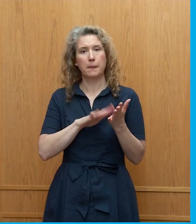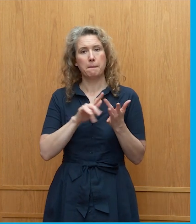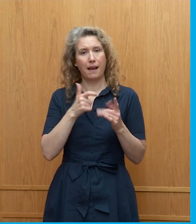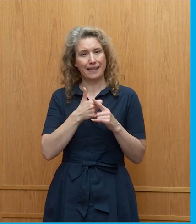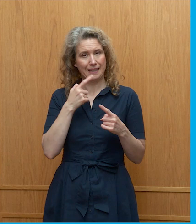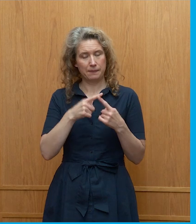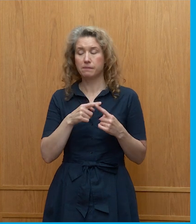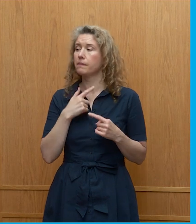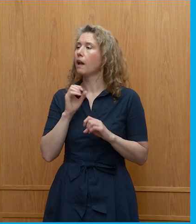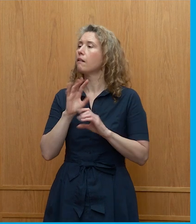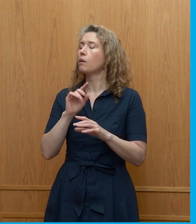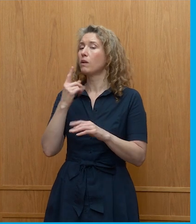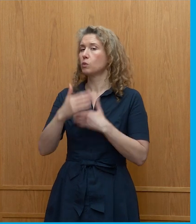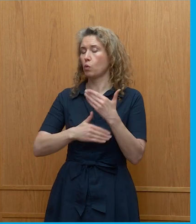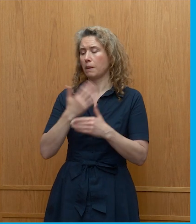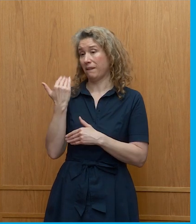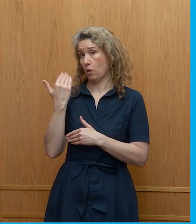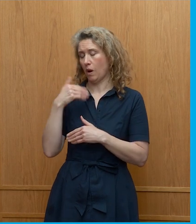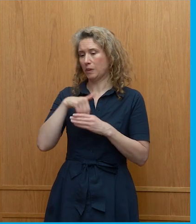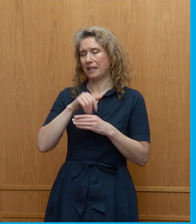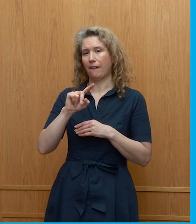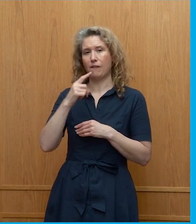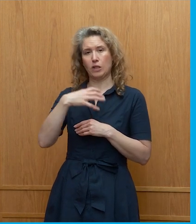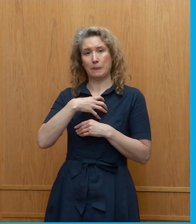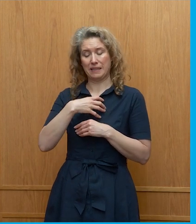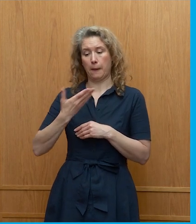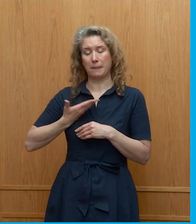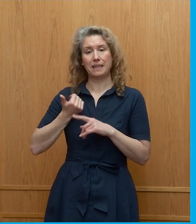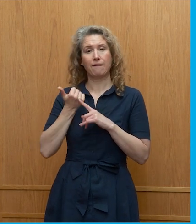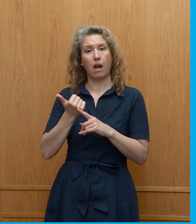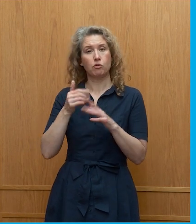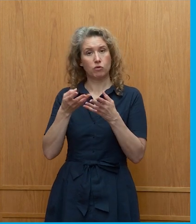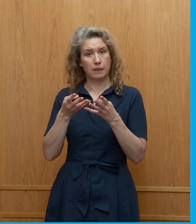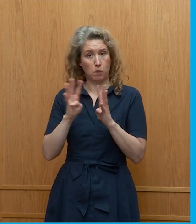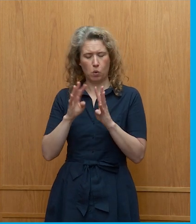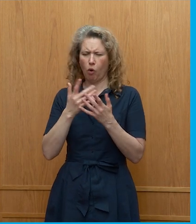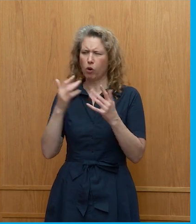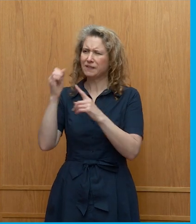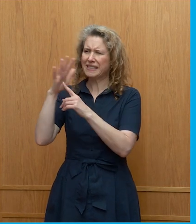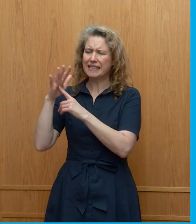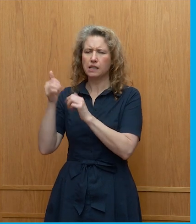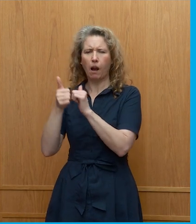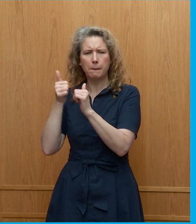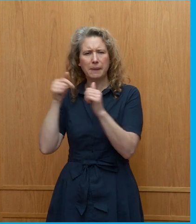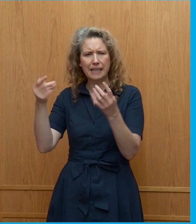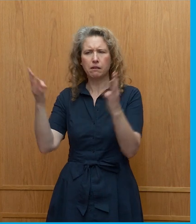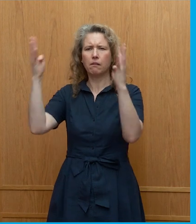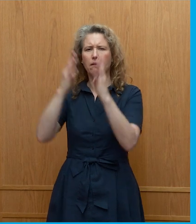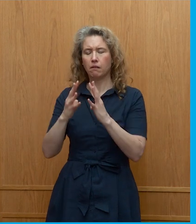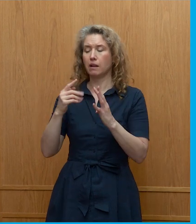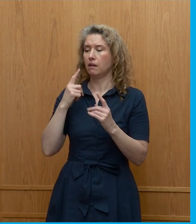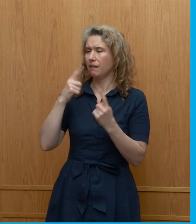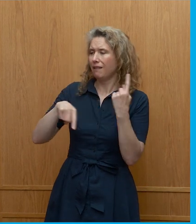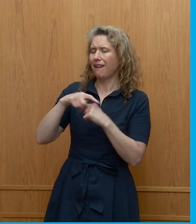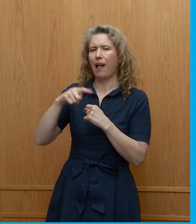a very quick story then i used to sit on the first minister's business advisory board with a lot of senior businesses in scotland and uh i assumed uh